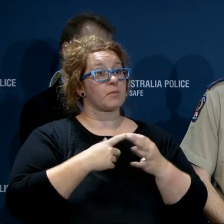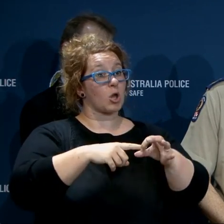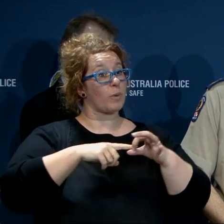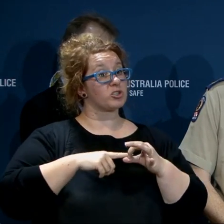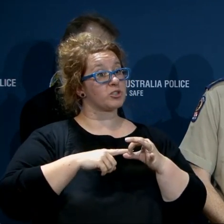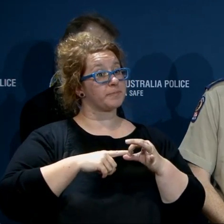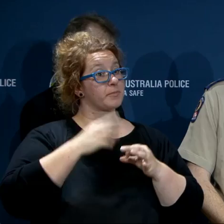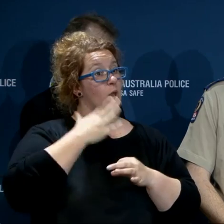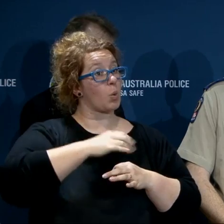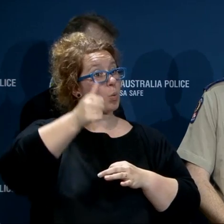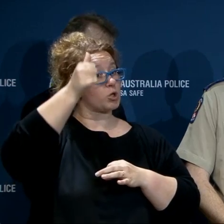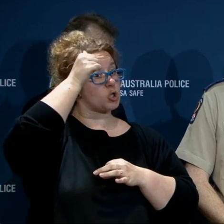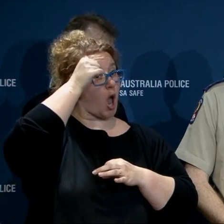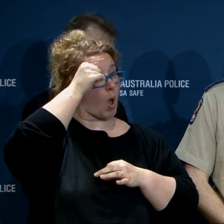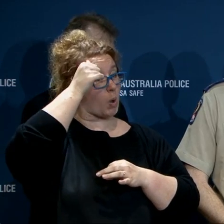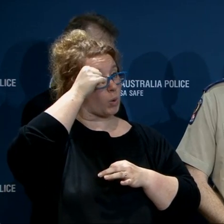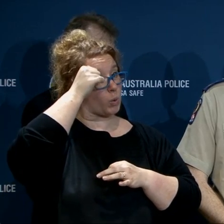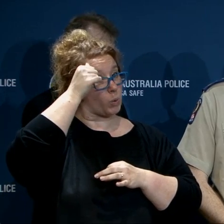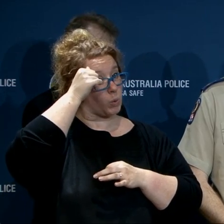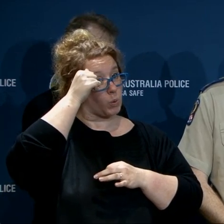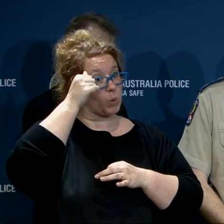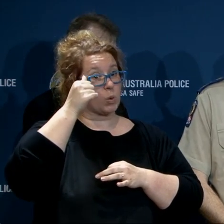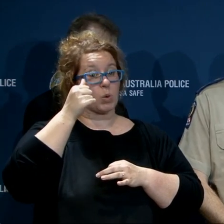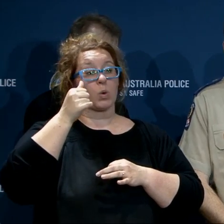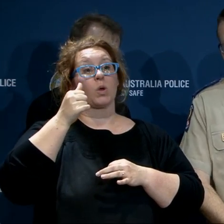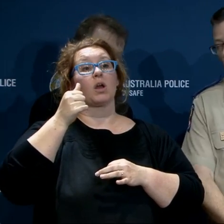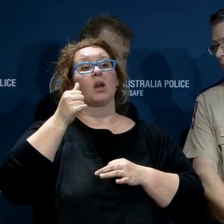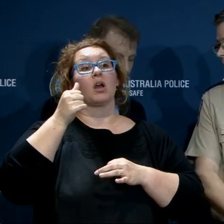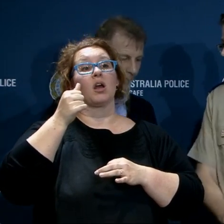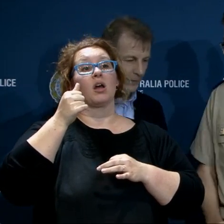Can we ask how wide the potential path of this weather system is?